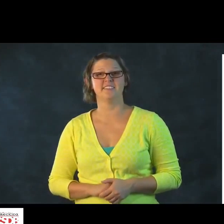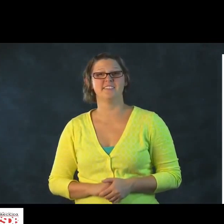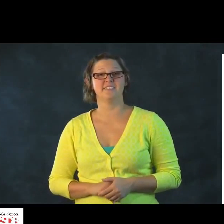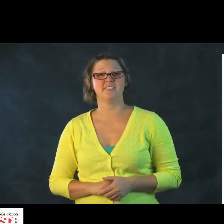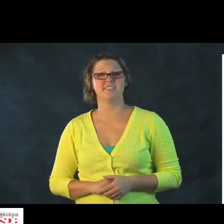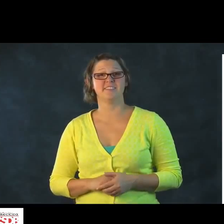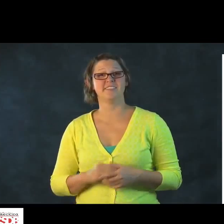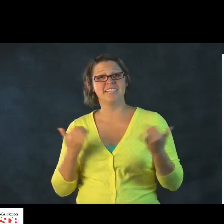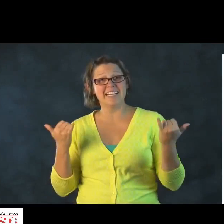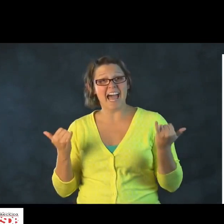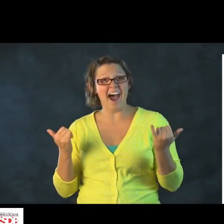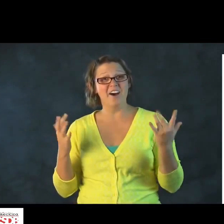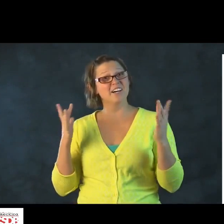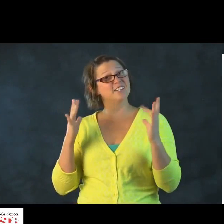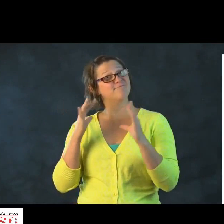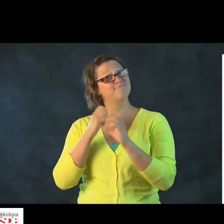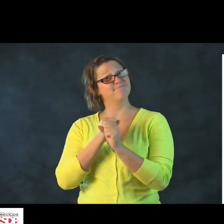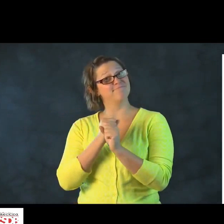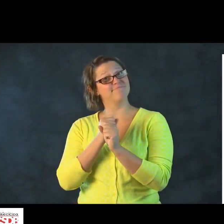journey.